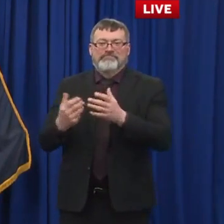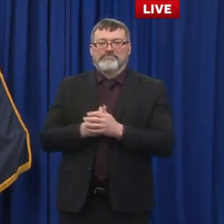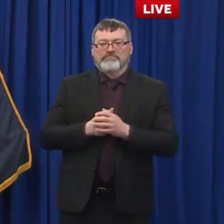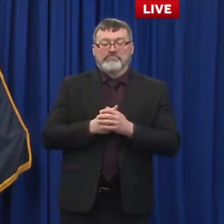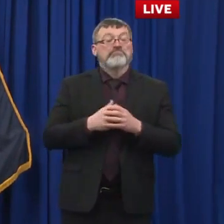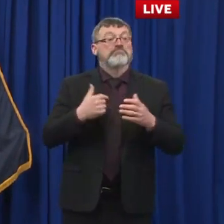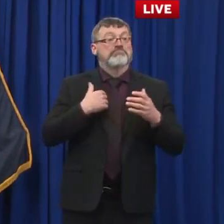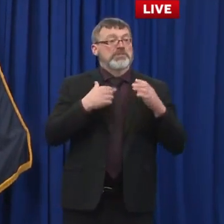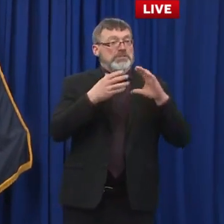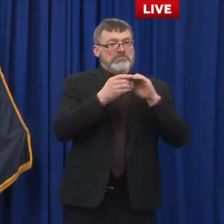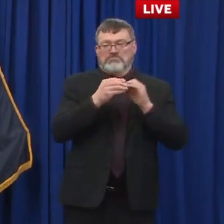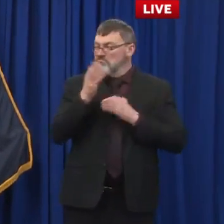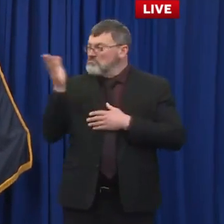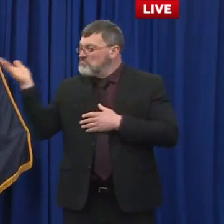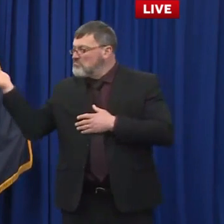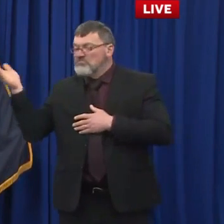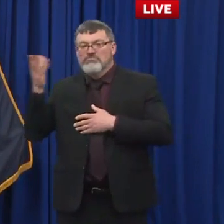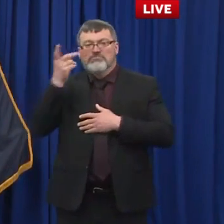public health date with Dr. Chan.